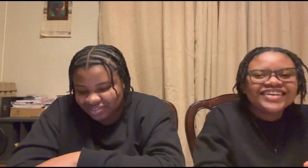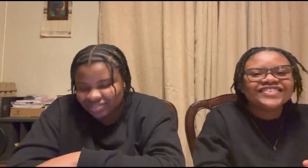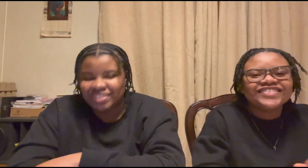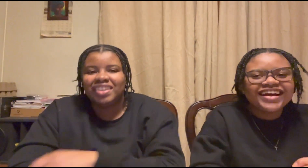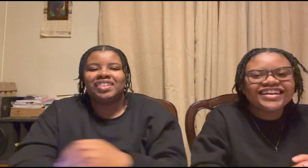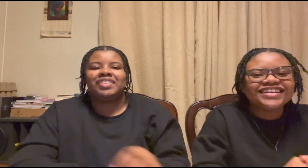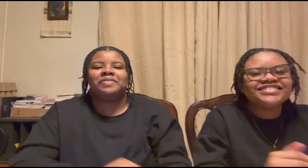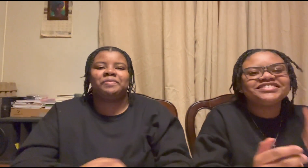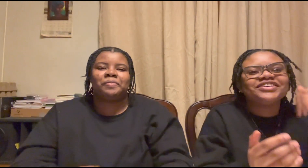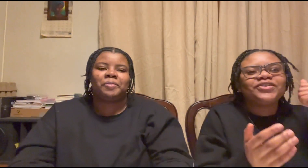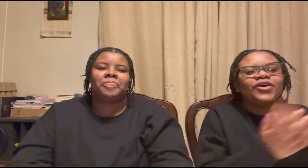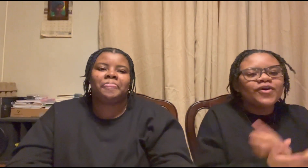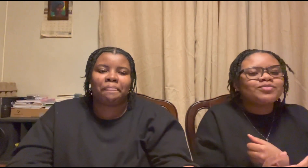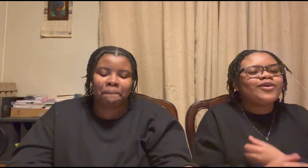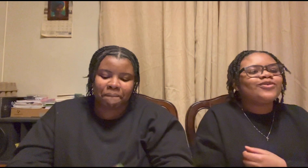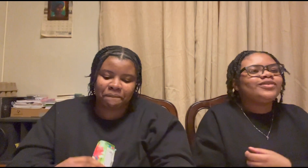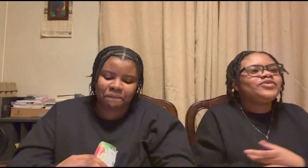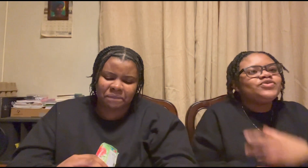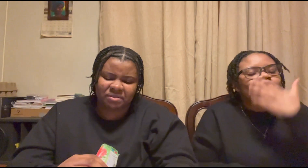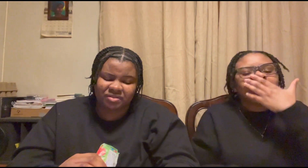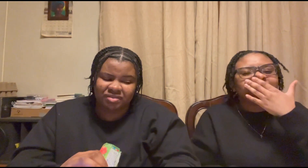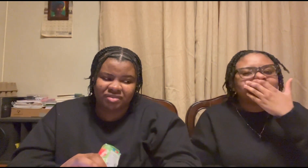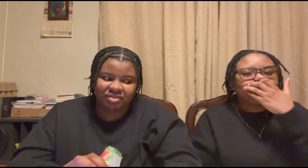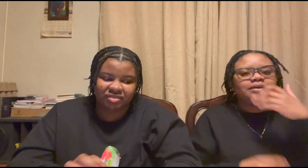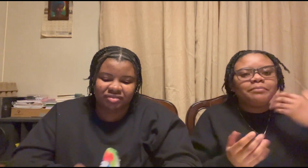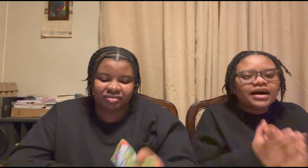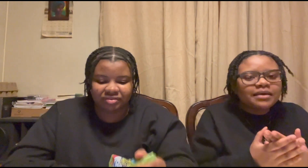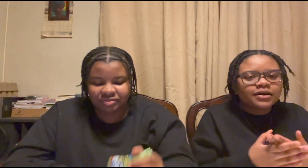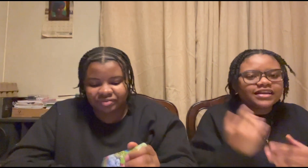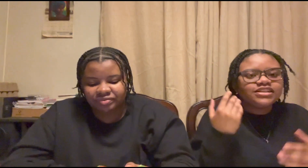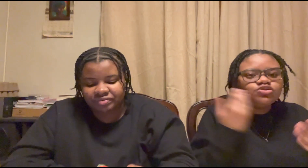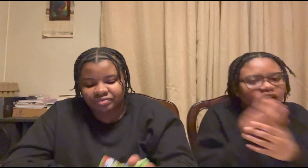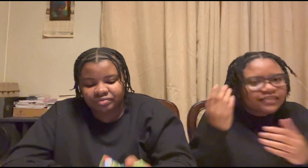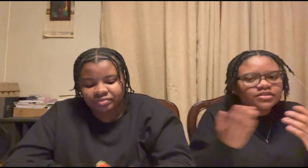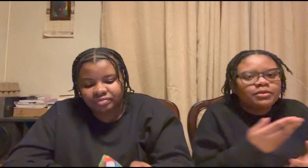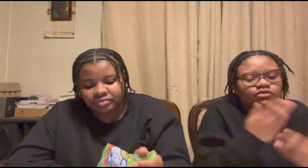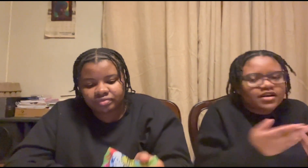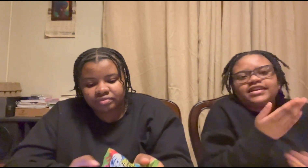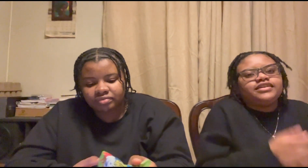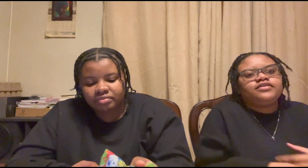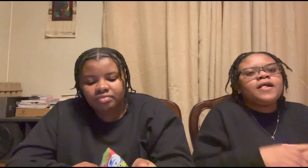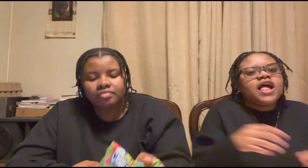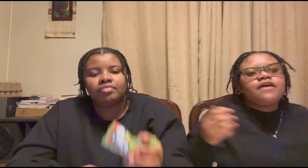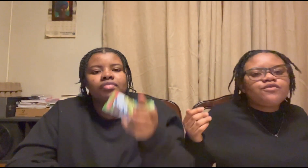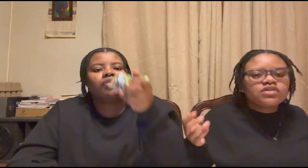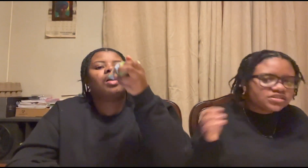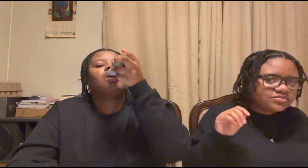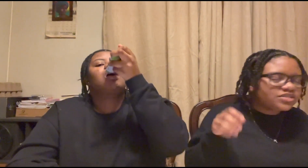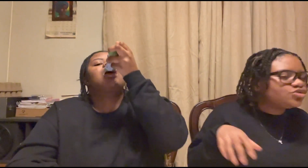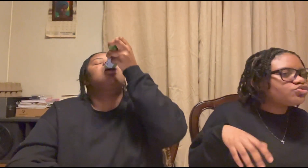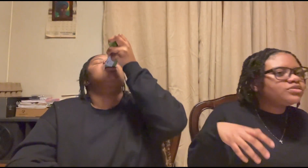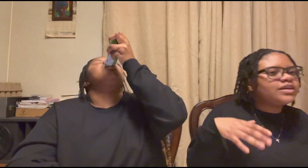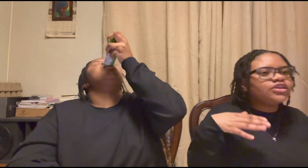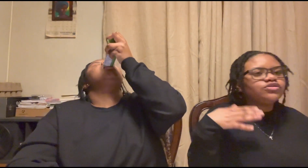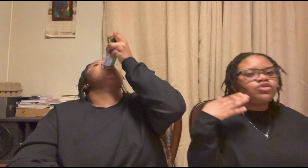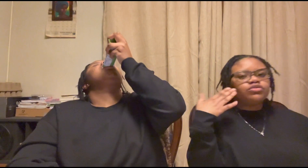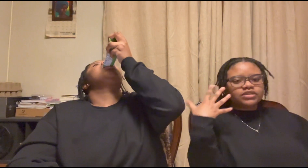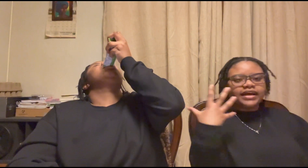red is the gold bro if you want me trying to pop and you have to put red in there if you want something to scream like you know like